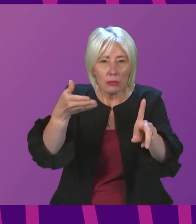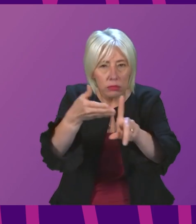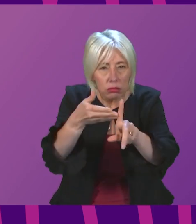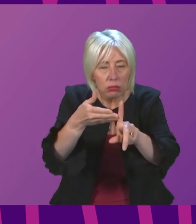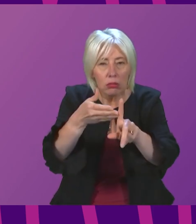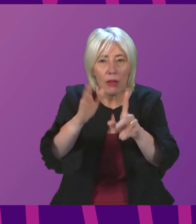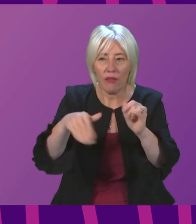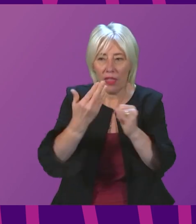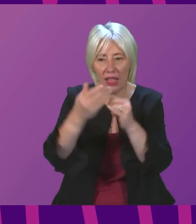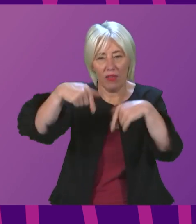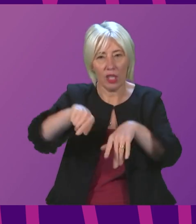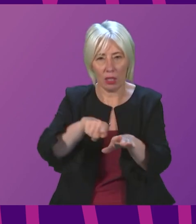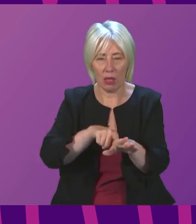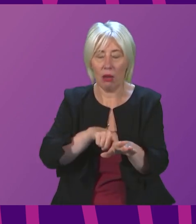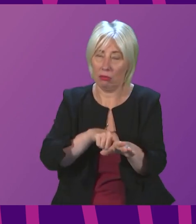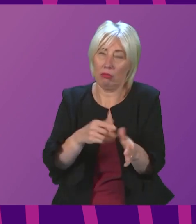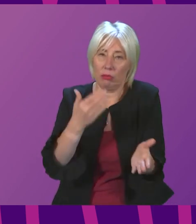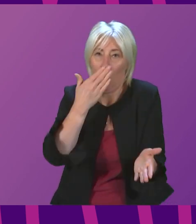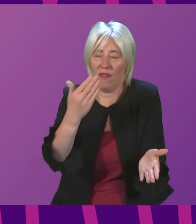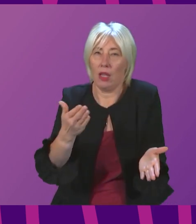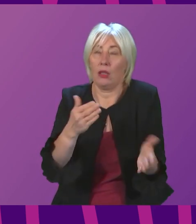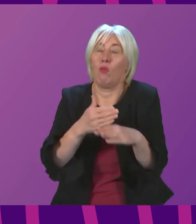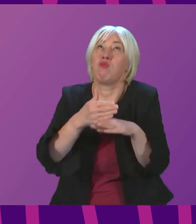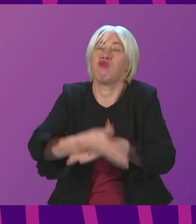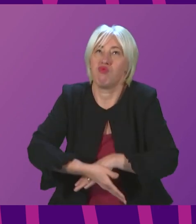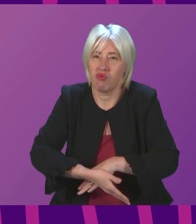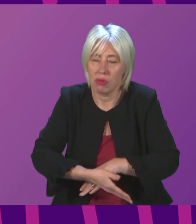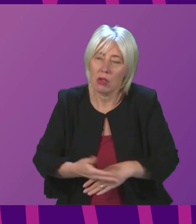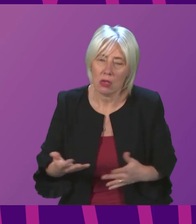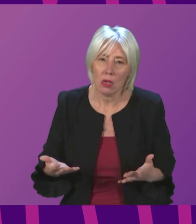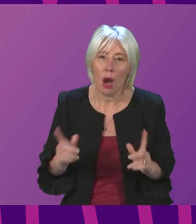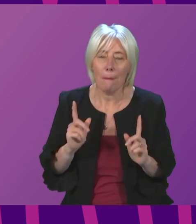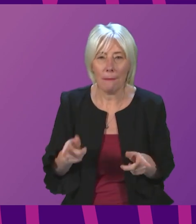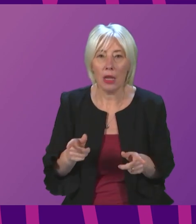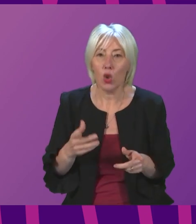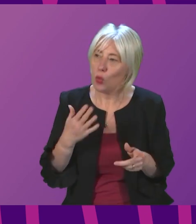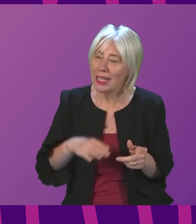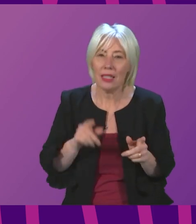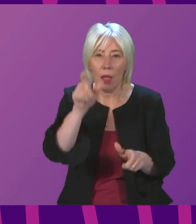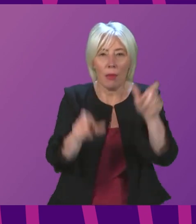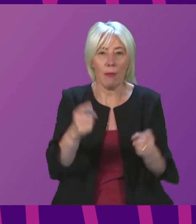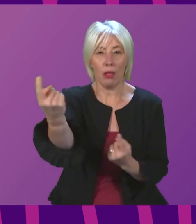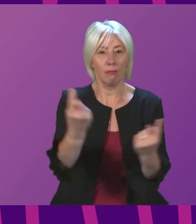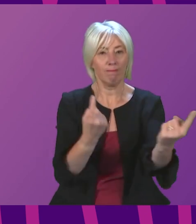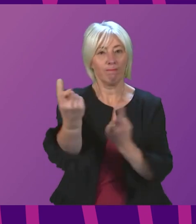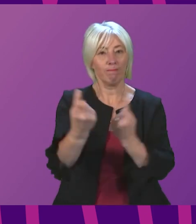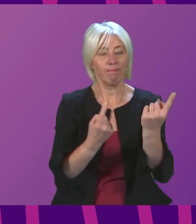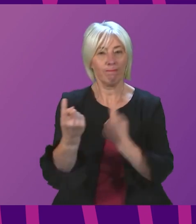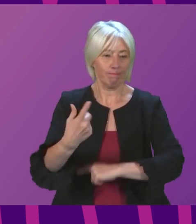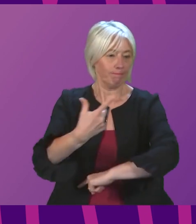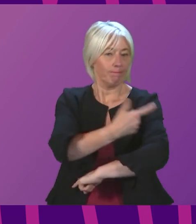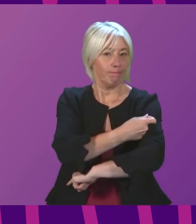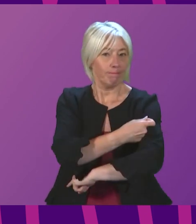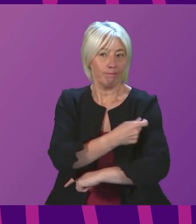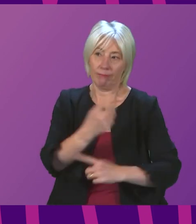for the end of the year is obvious, and I accept that unreservedly. But we need people to come forward as well. We need people to